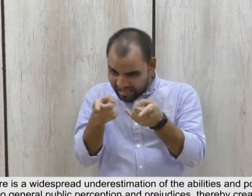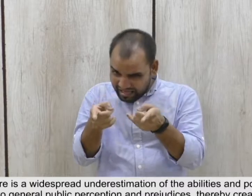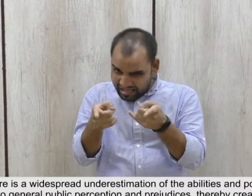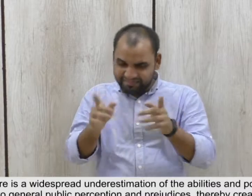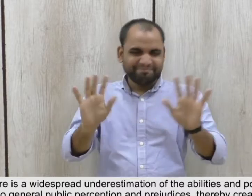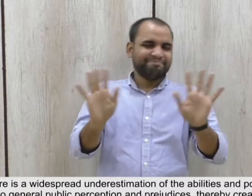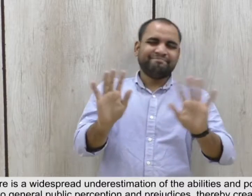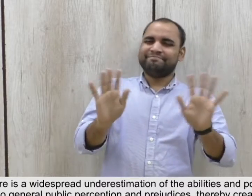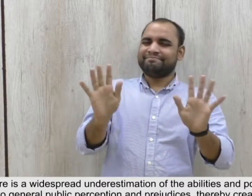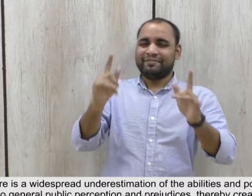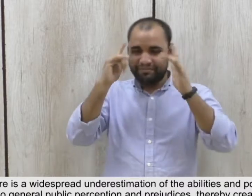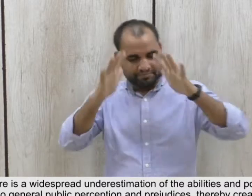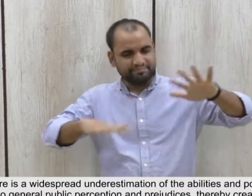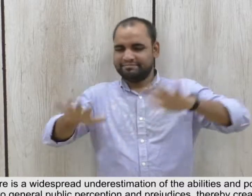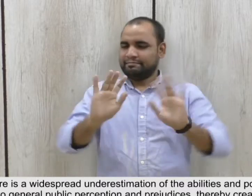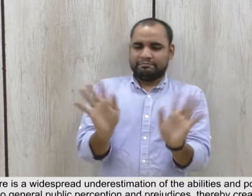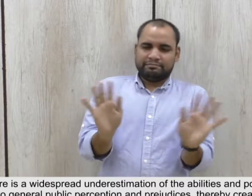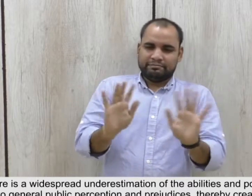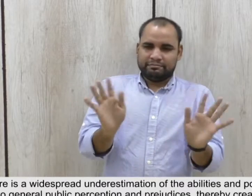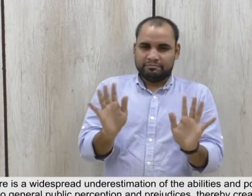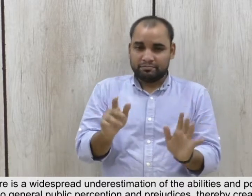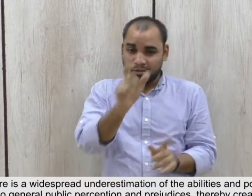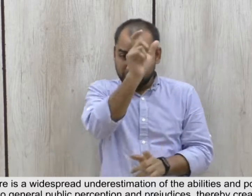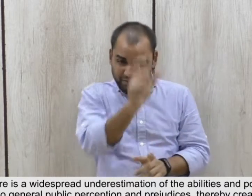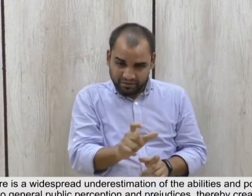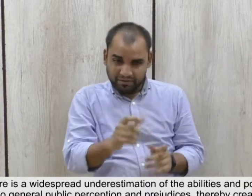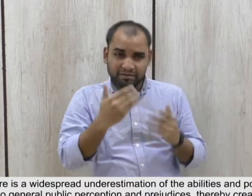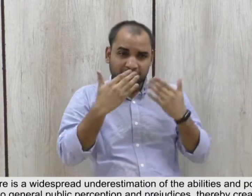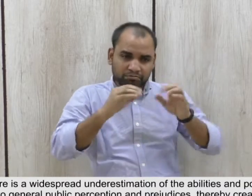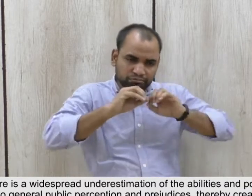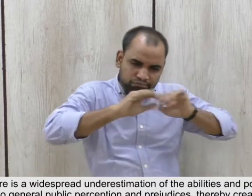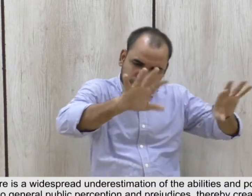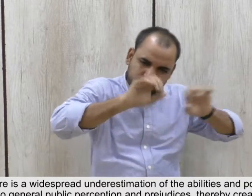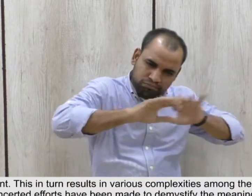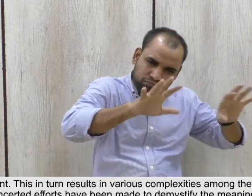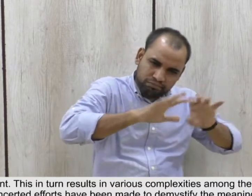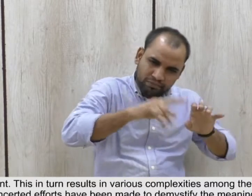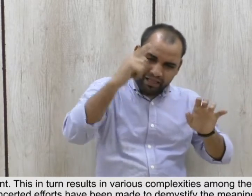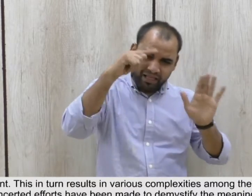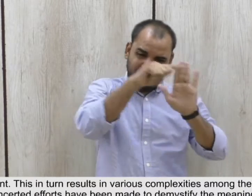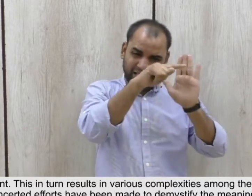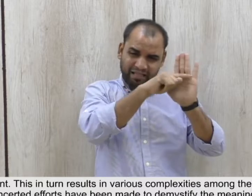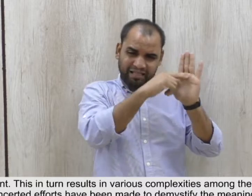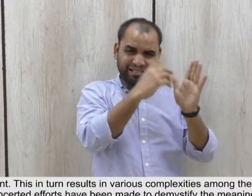to general public perception and prejudices, thereby creating a vicious cycle of underachievement.